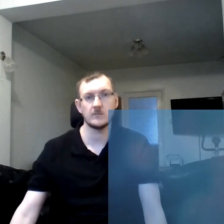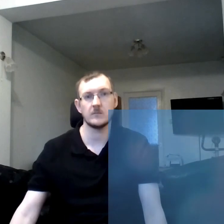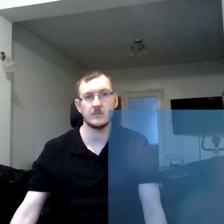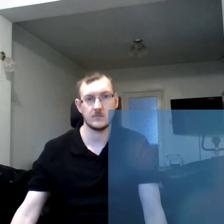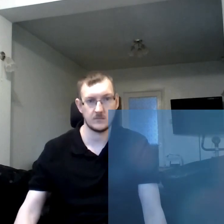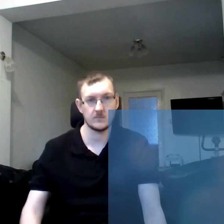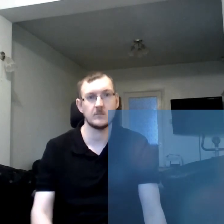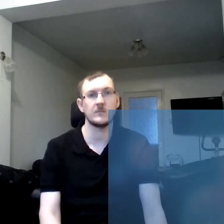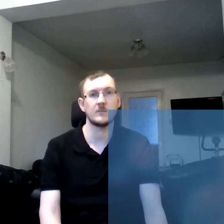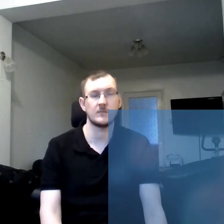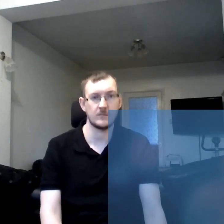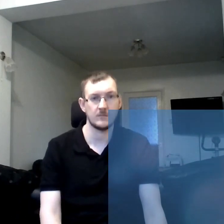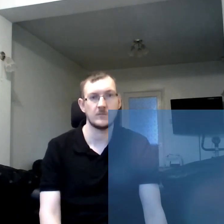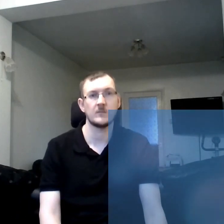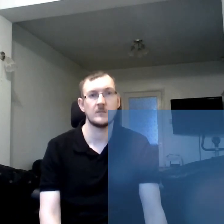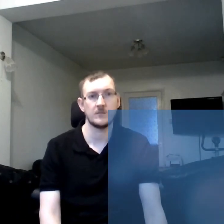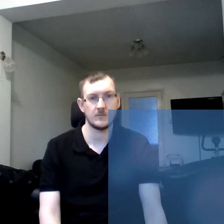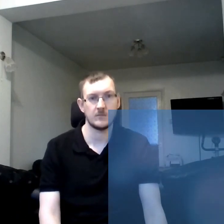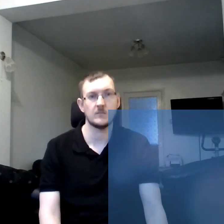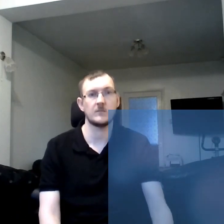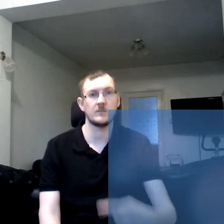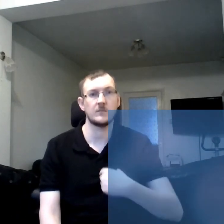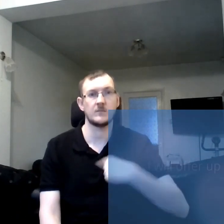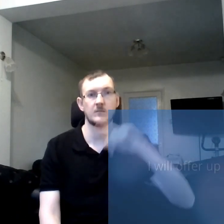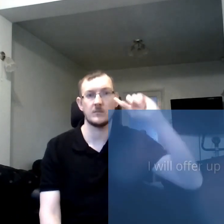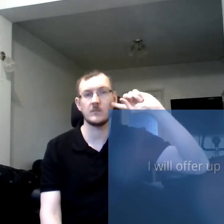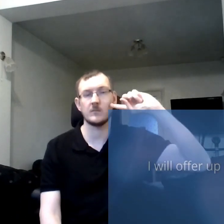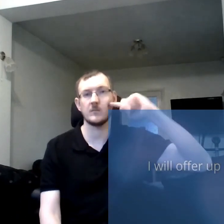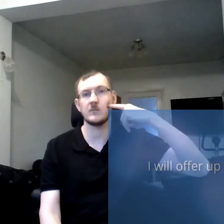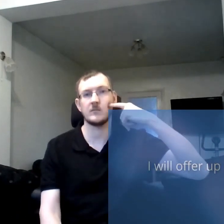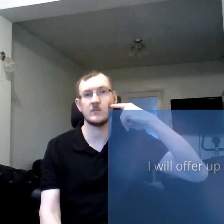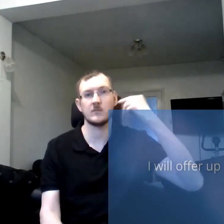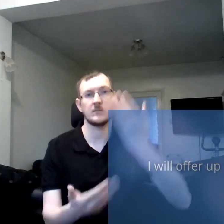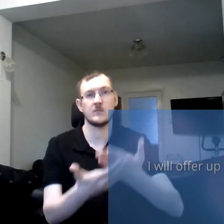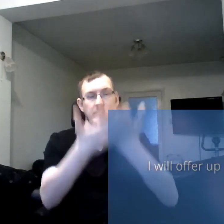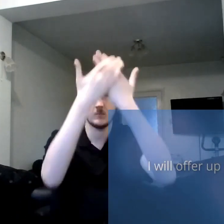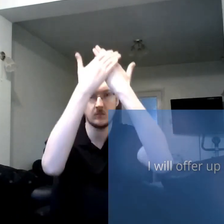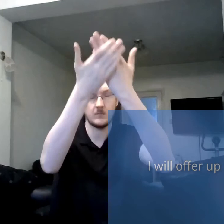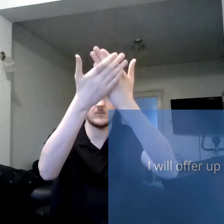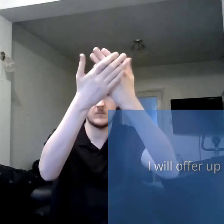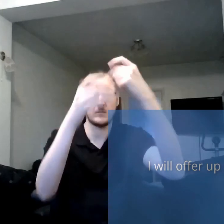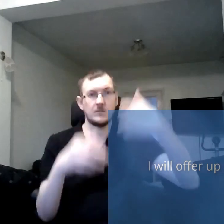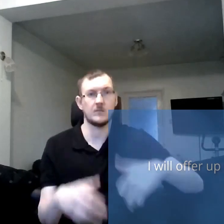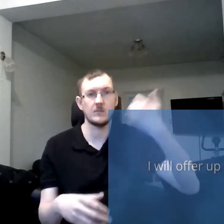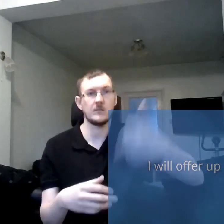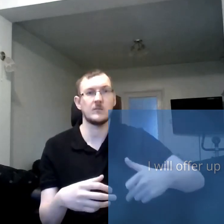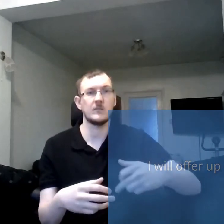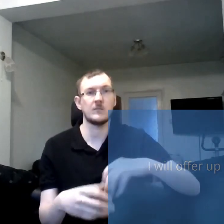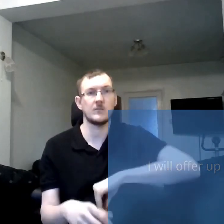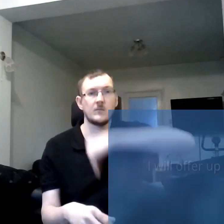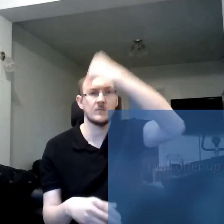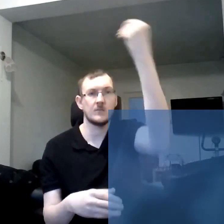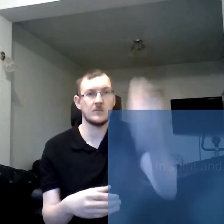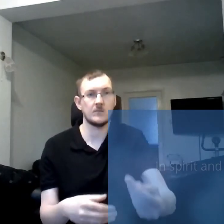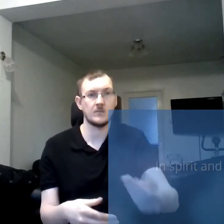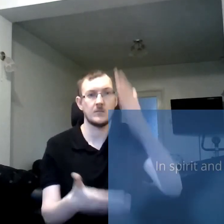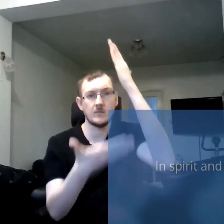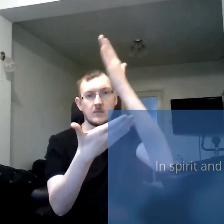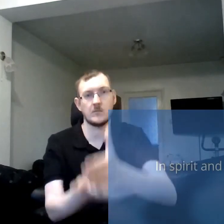simply this i will offer up my life in spirit and